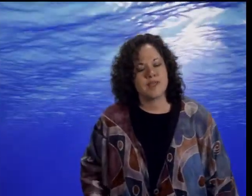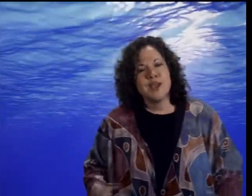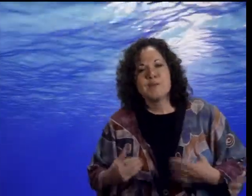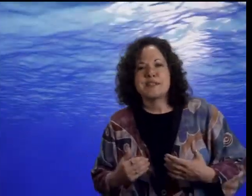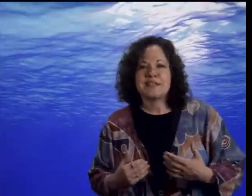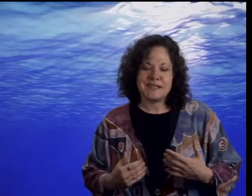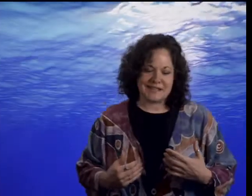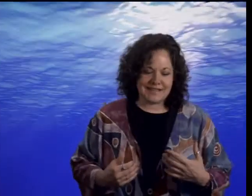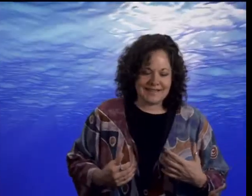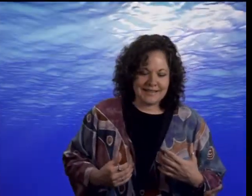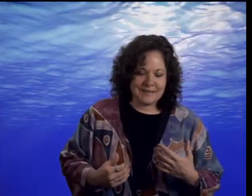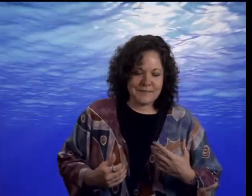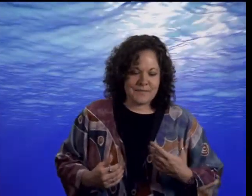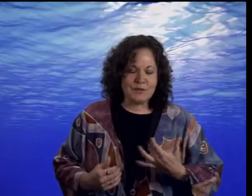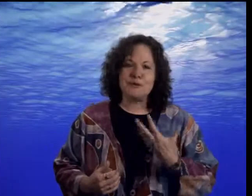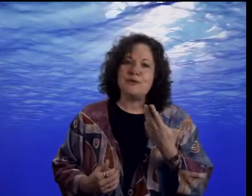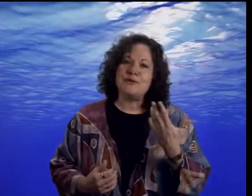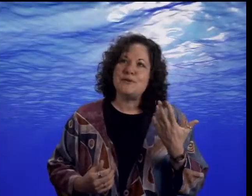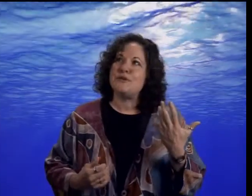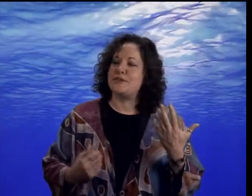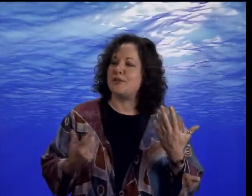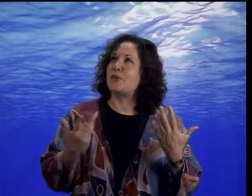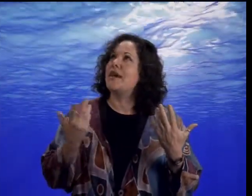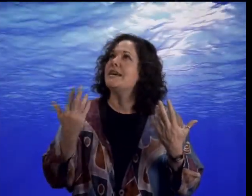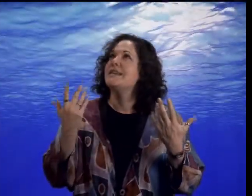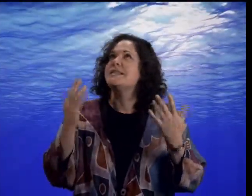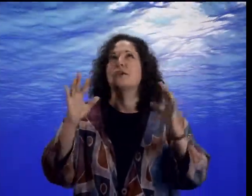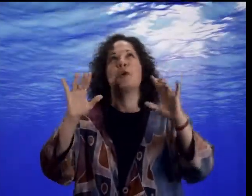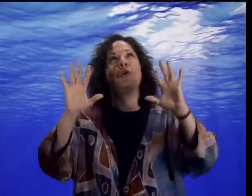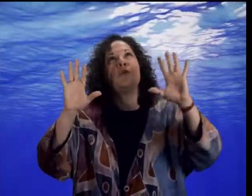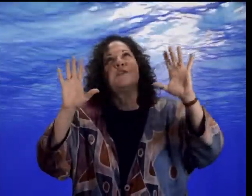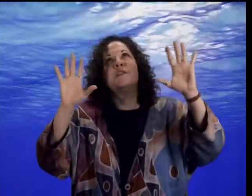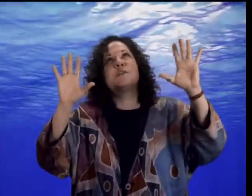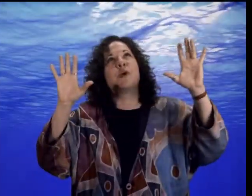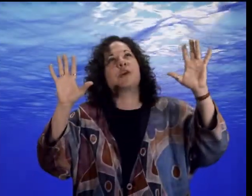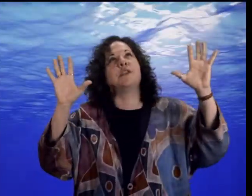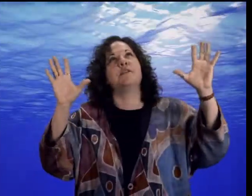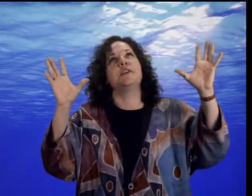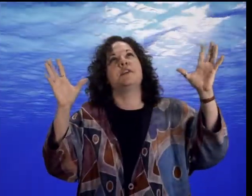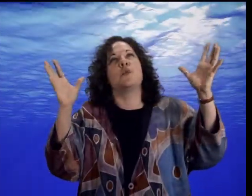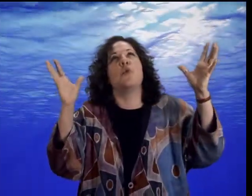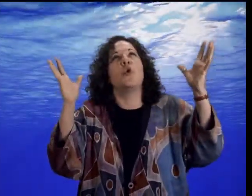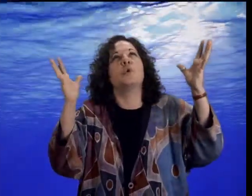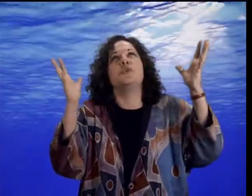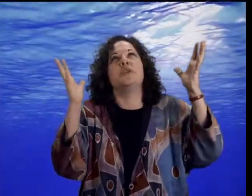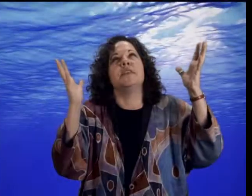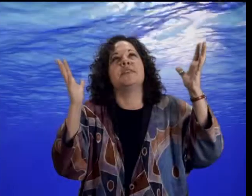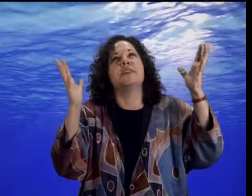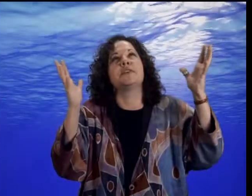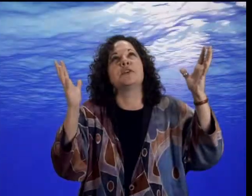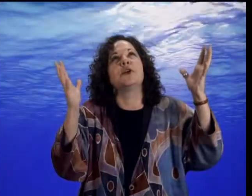But suddenly, the blues and the reds and the golds of the sparkling fish, they warmed to an intense glow.